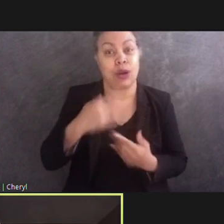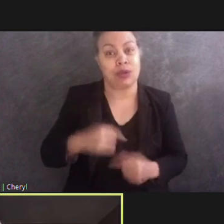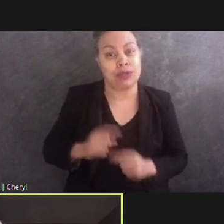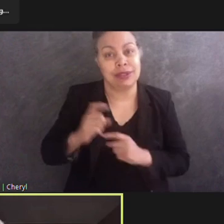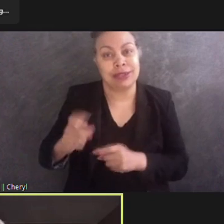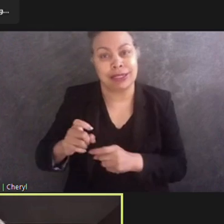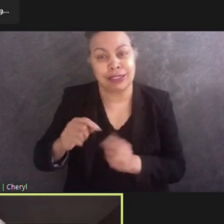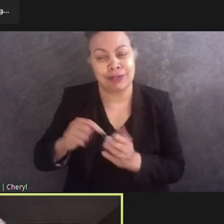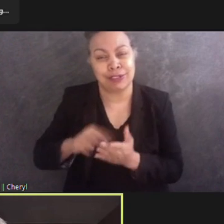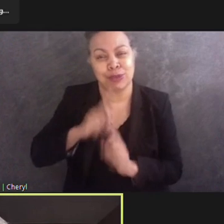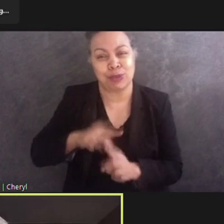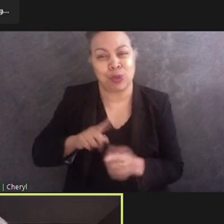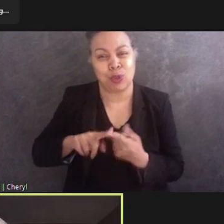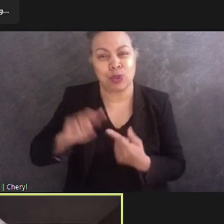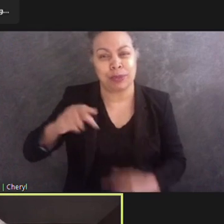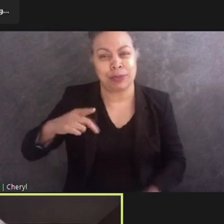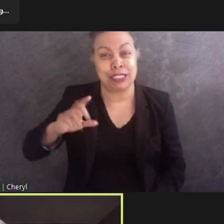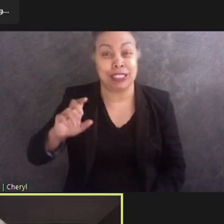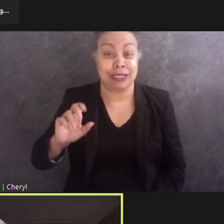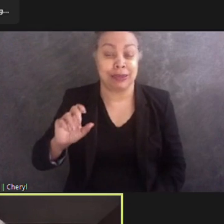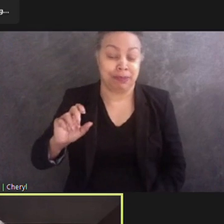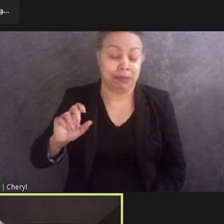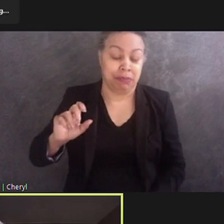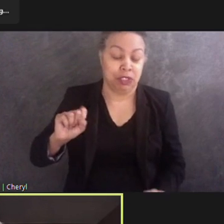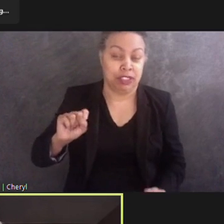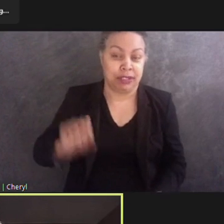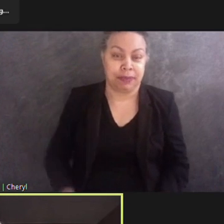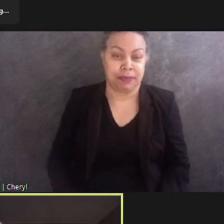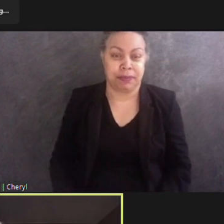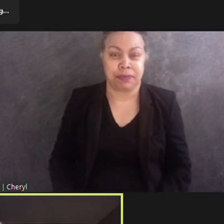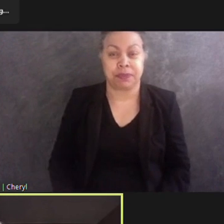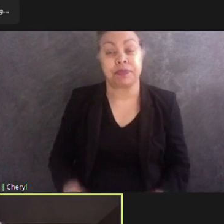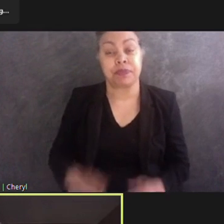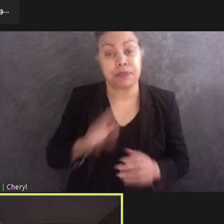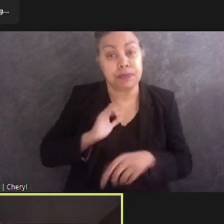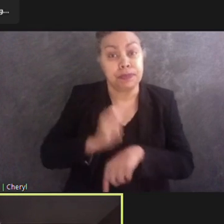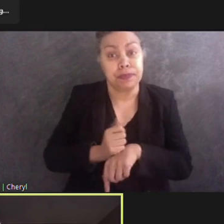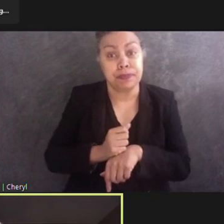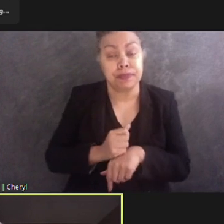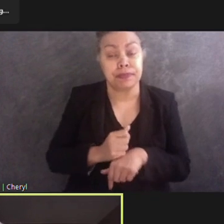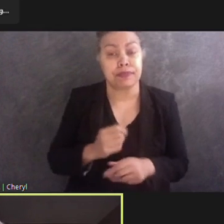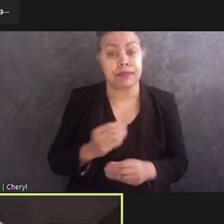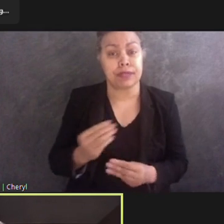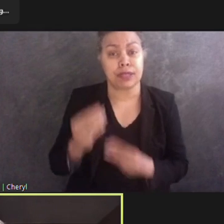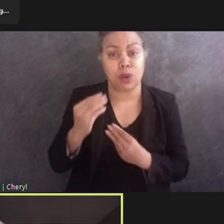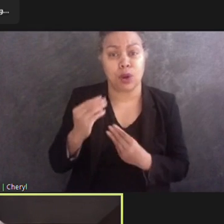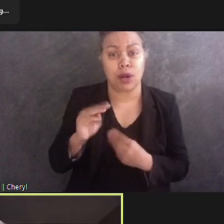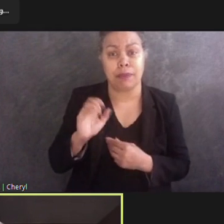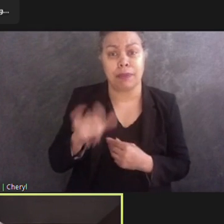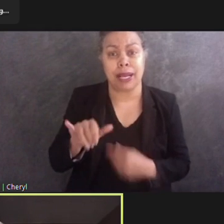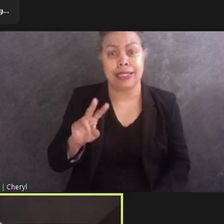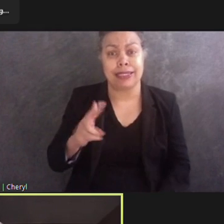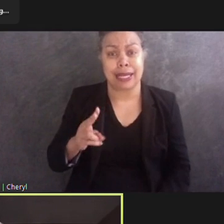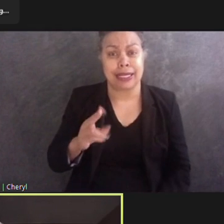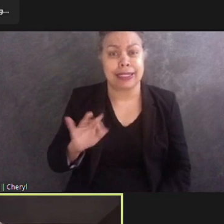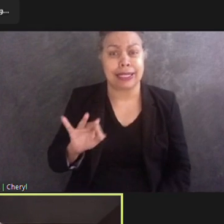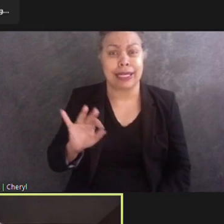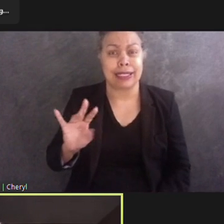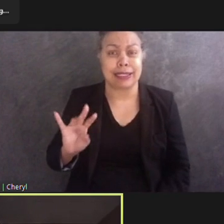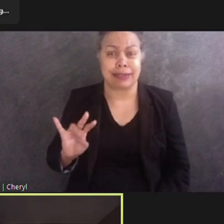The FDR memorial was dedicated May 2, 1997, and the first reports about access issues for blind and